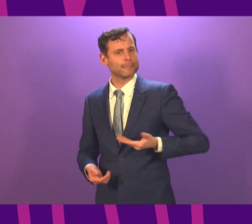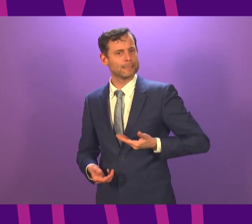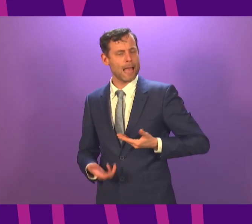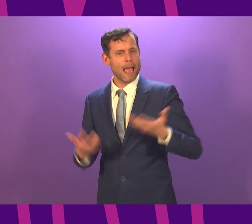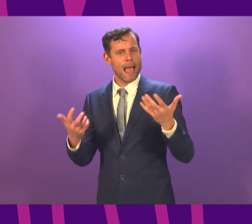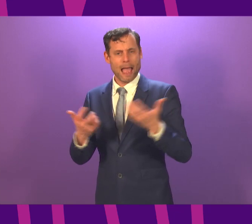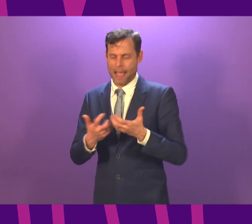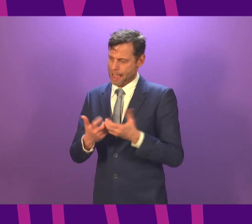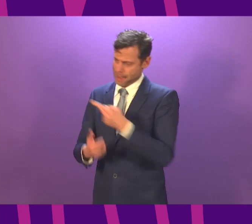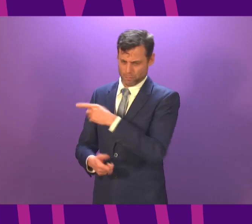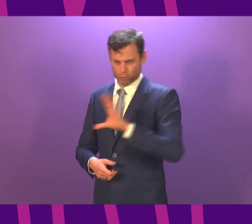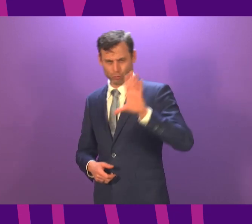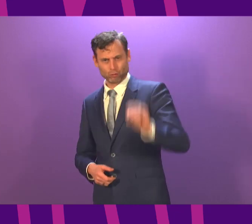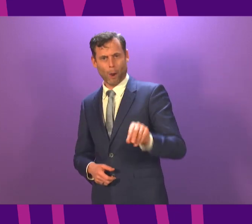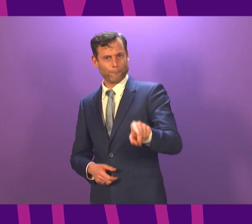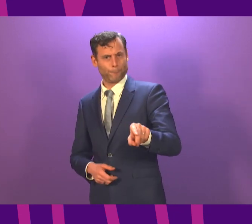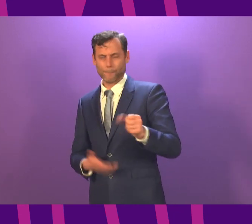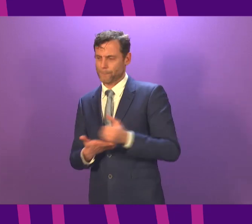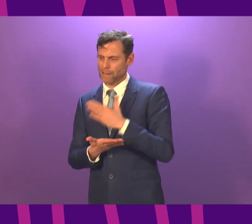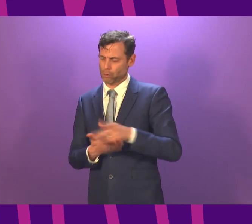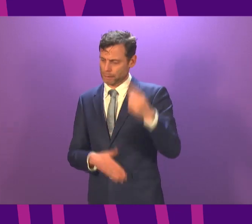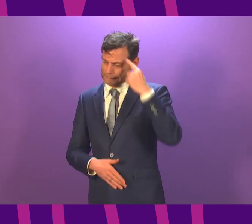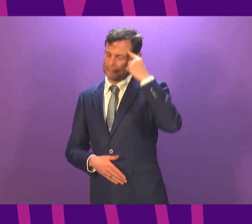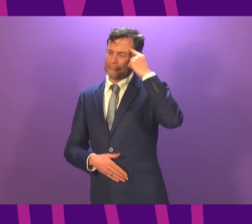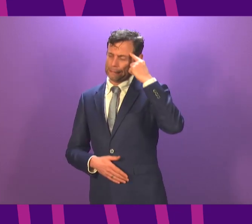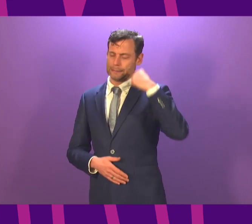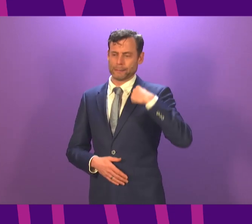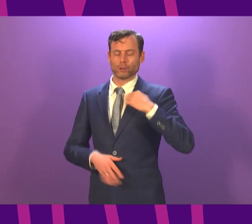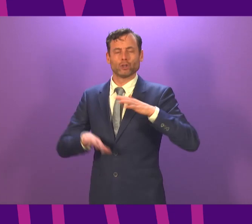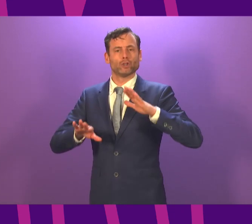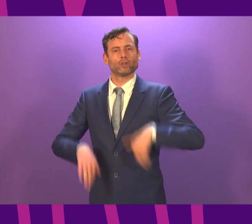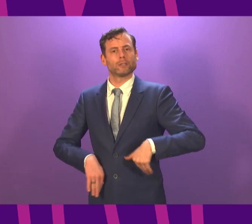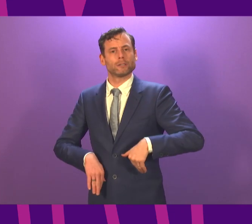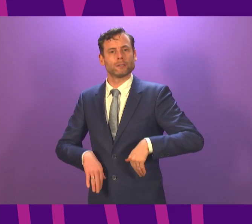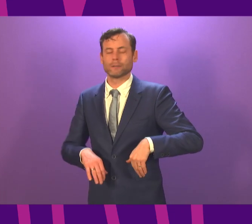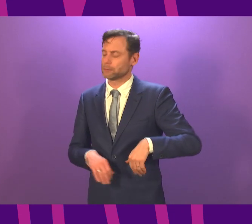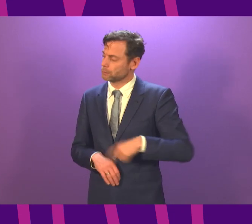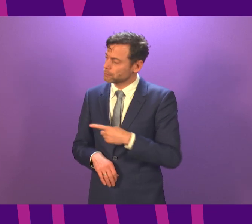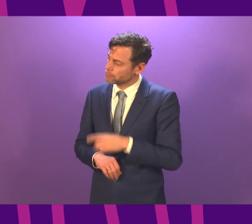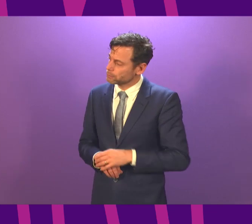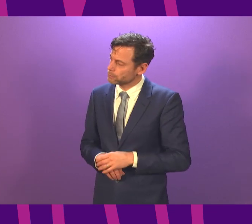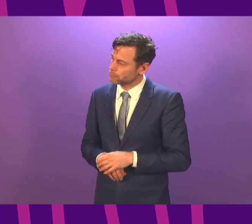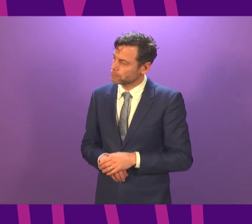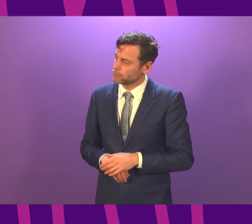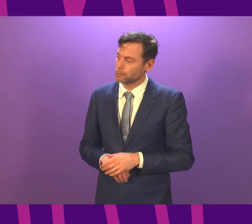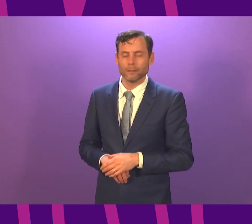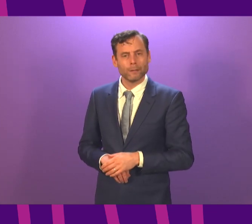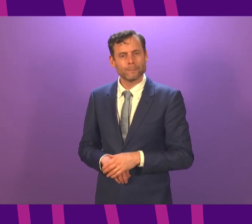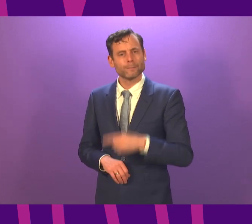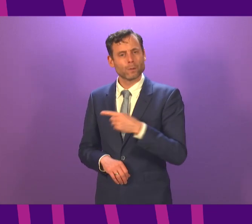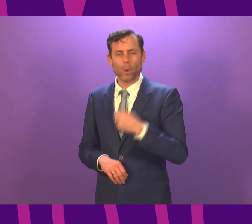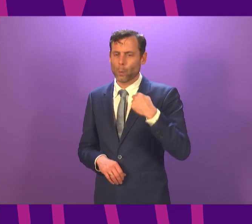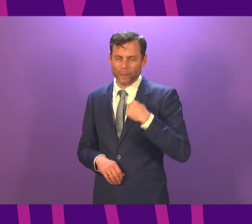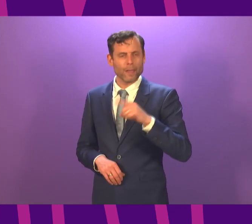and what more can we do to close such loopholes? First Minister. Well, will always look, as we have done all along, to